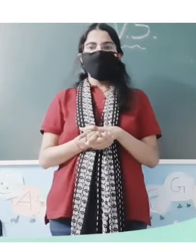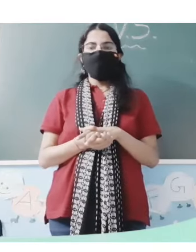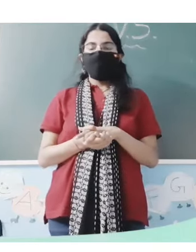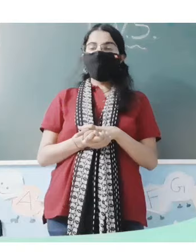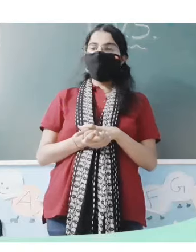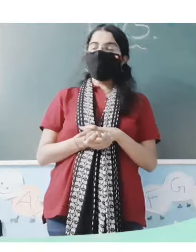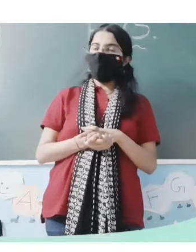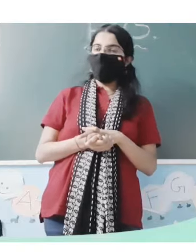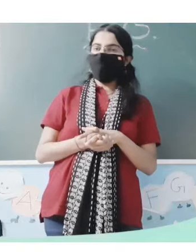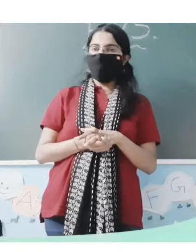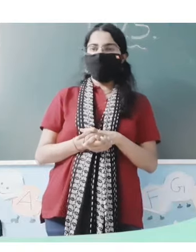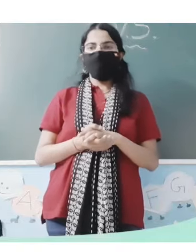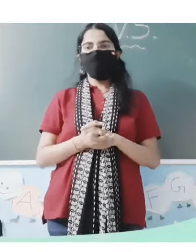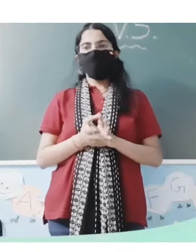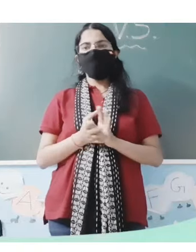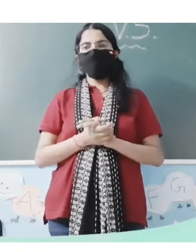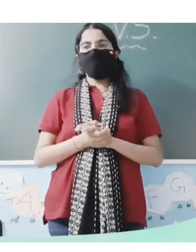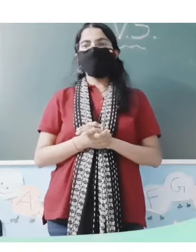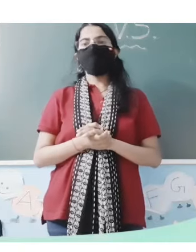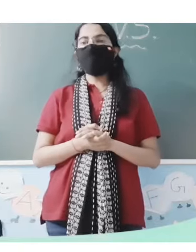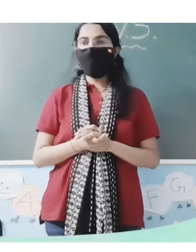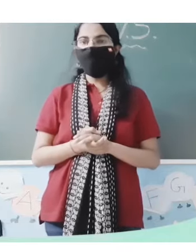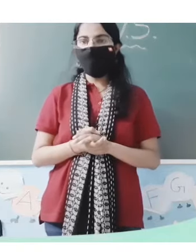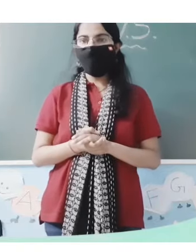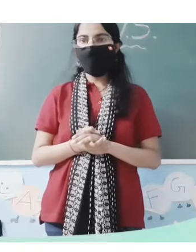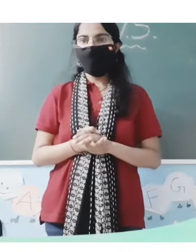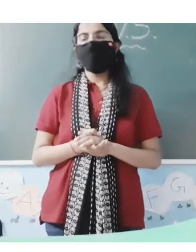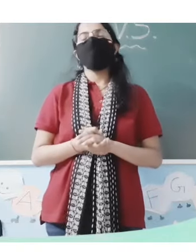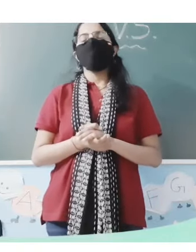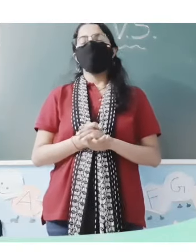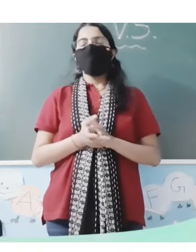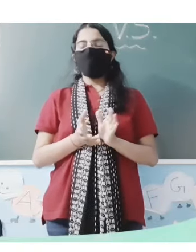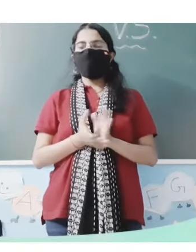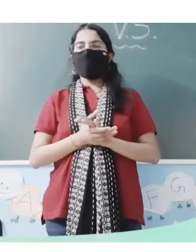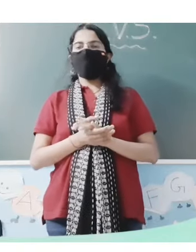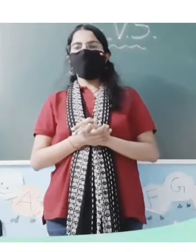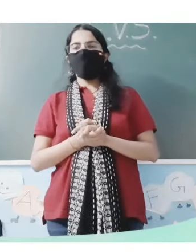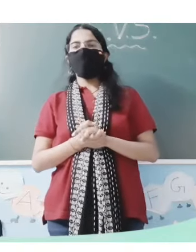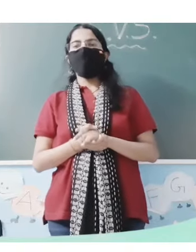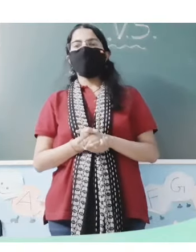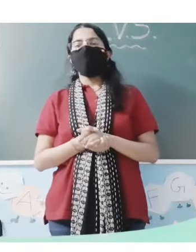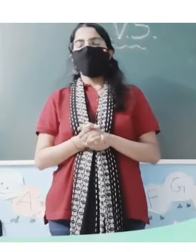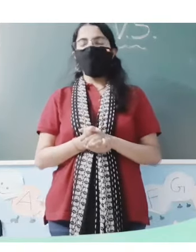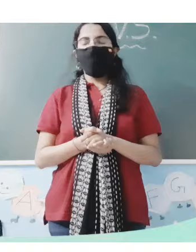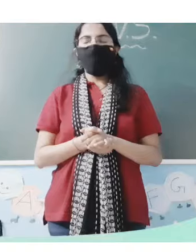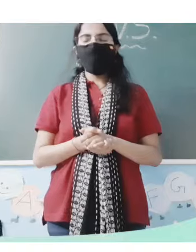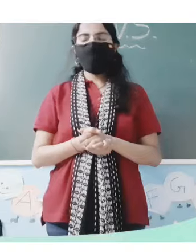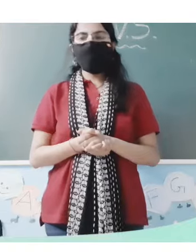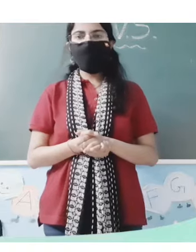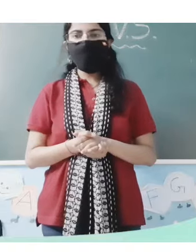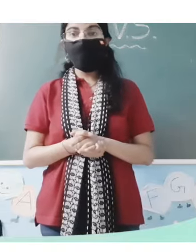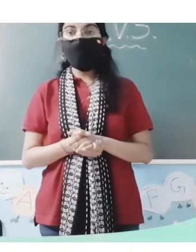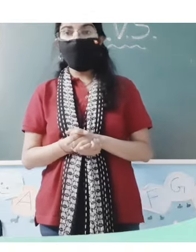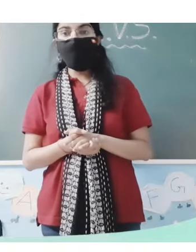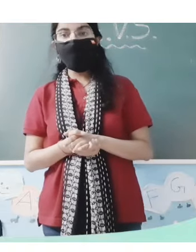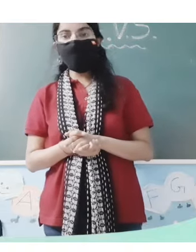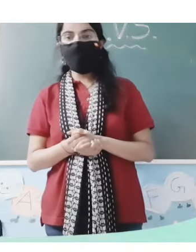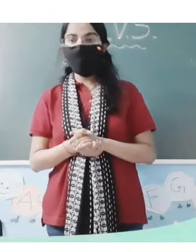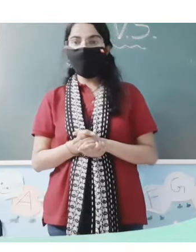It's Sunday. Say Sunday. Very good. Good. Now tell me how many months are